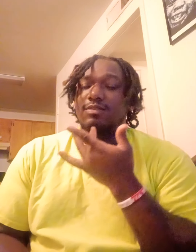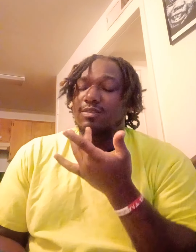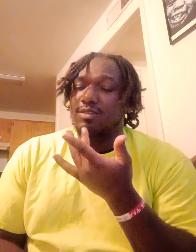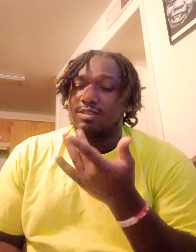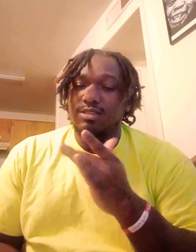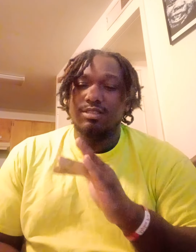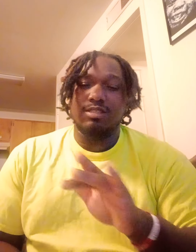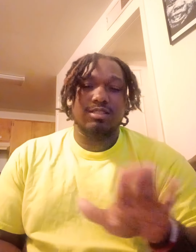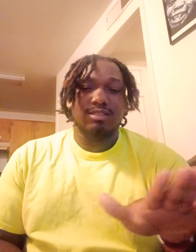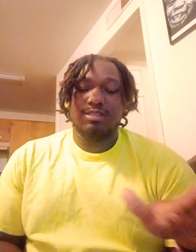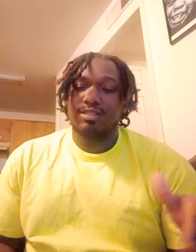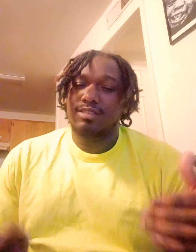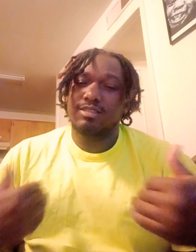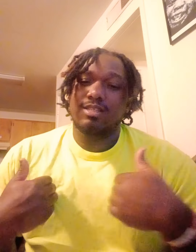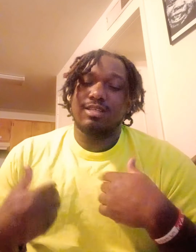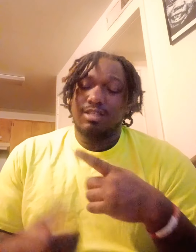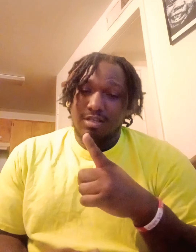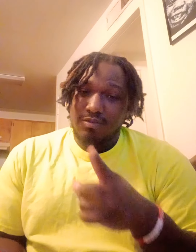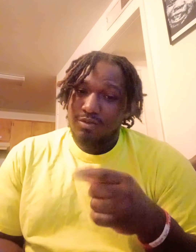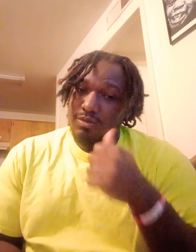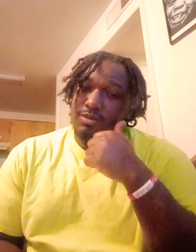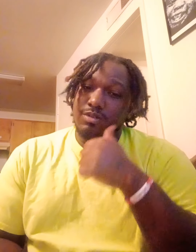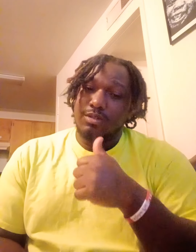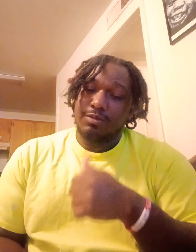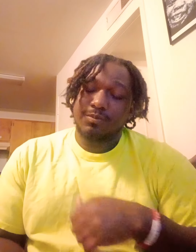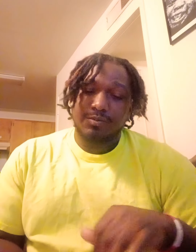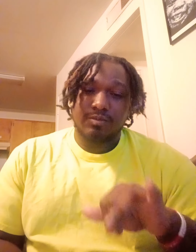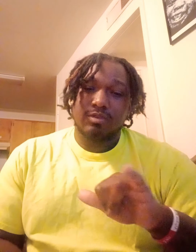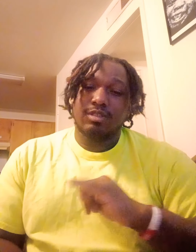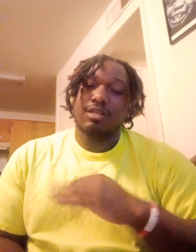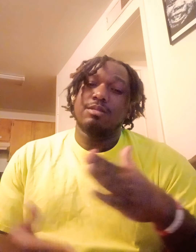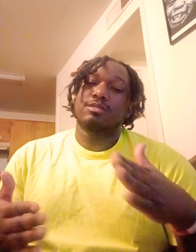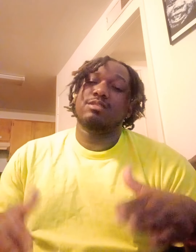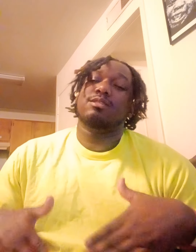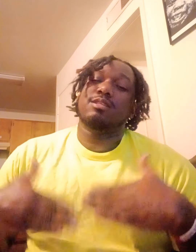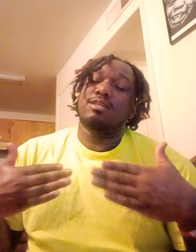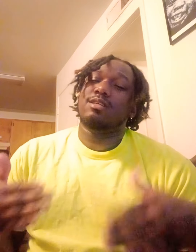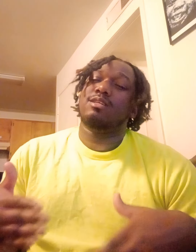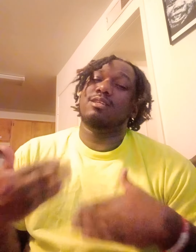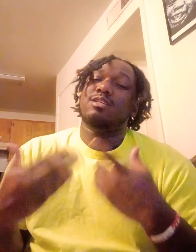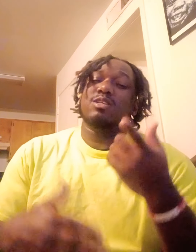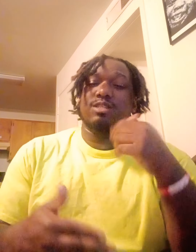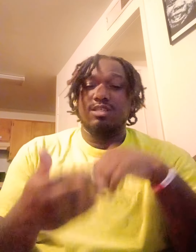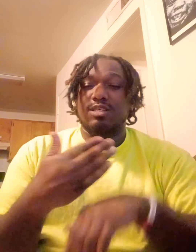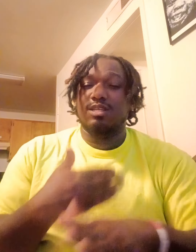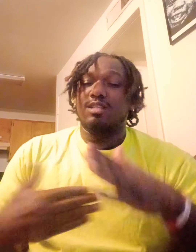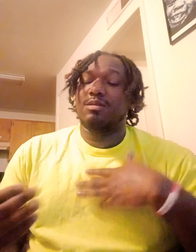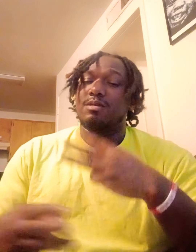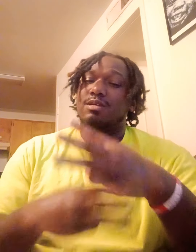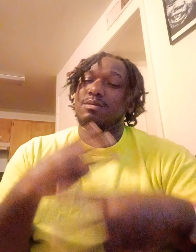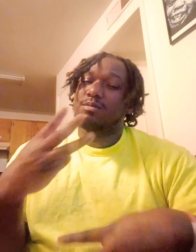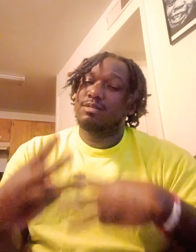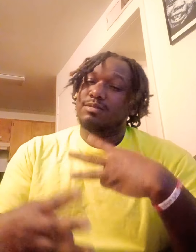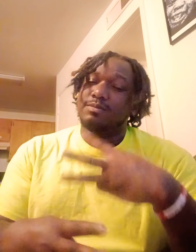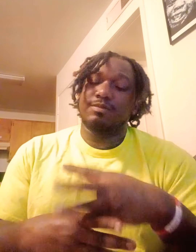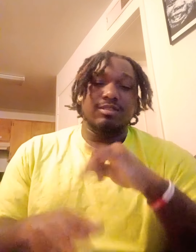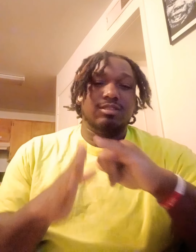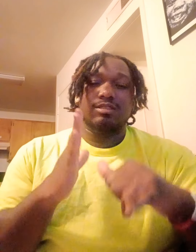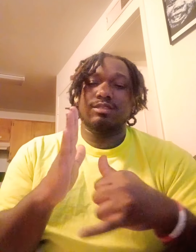Fortunate to have you girl I'm so glad you're in my world Just